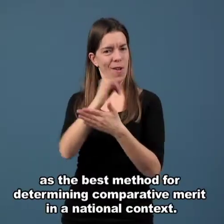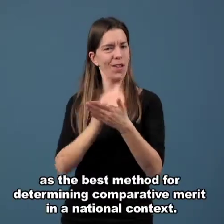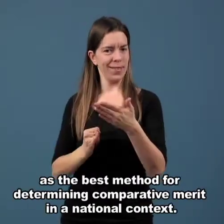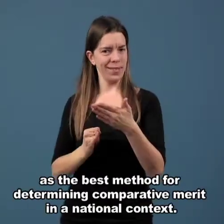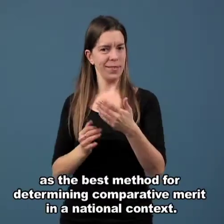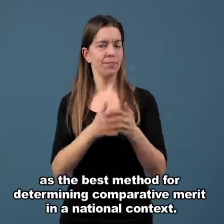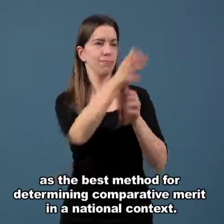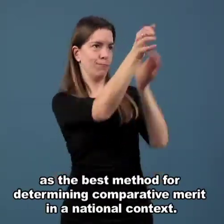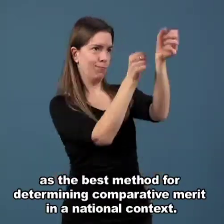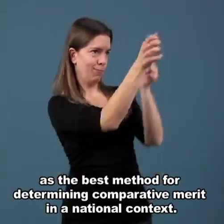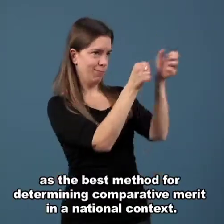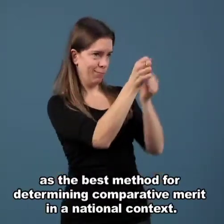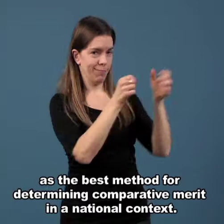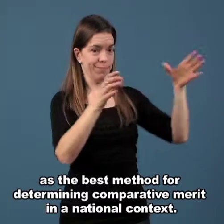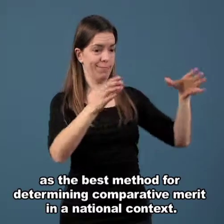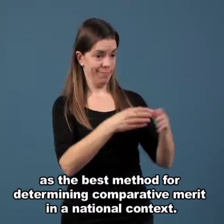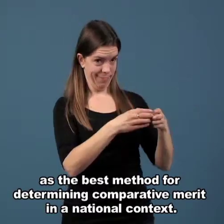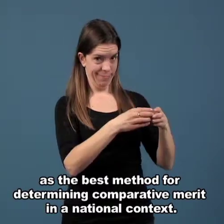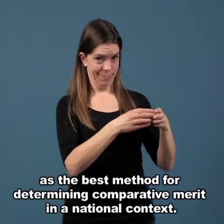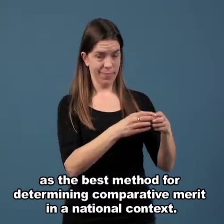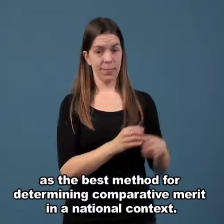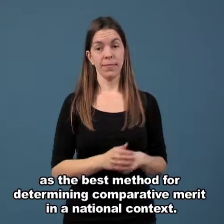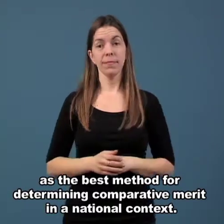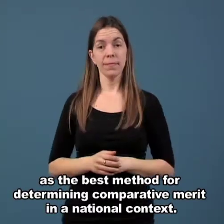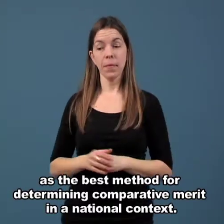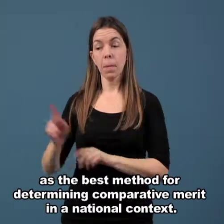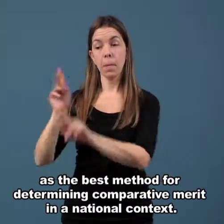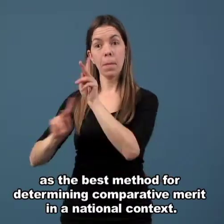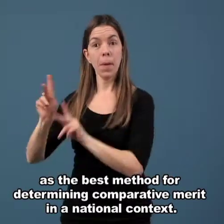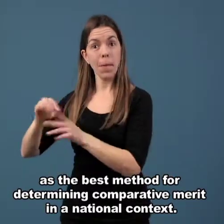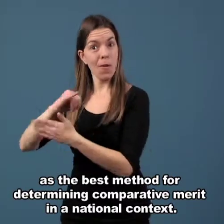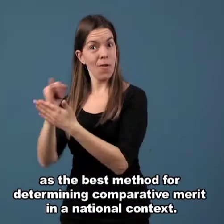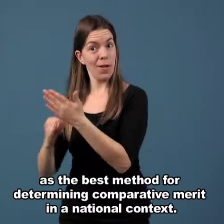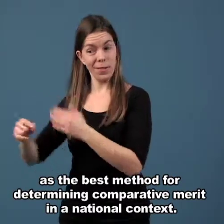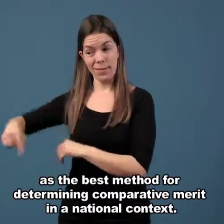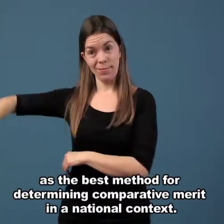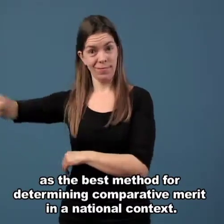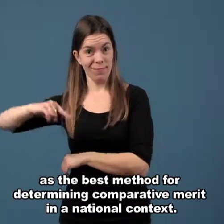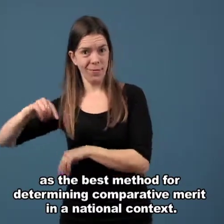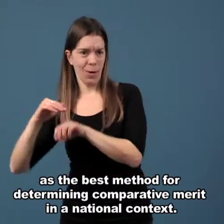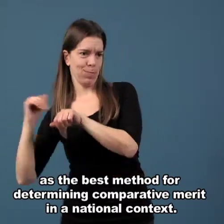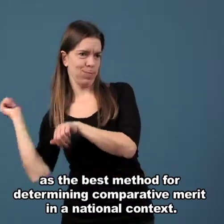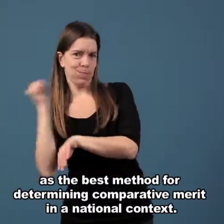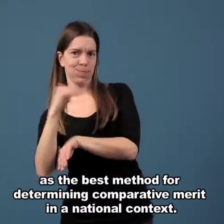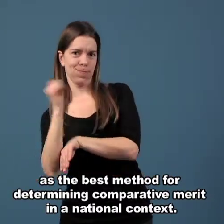knowledge the best method for determining comparative merit in a national context.